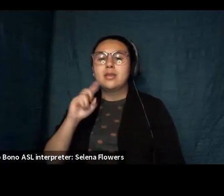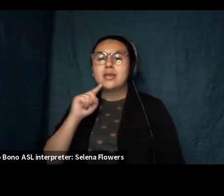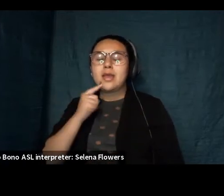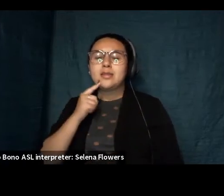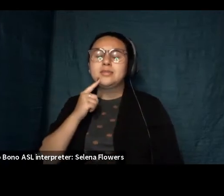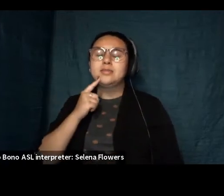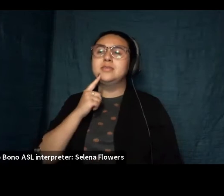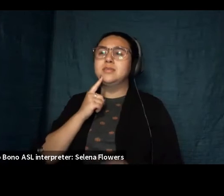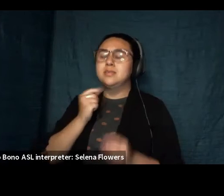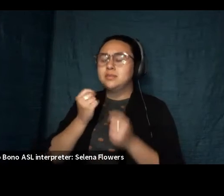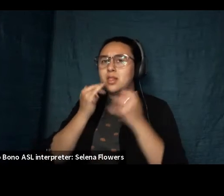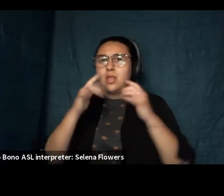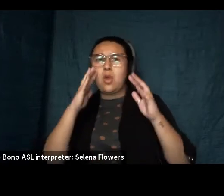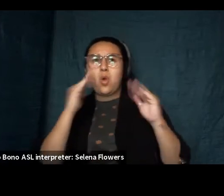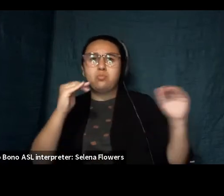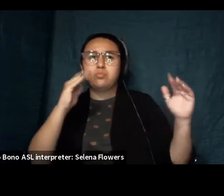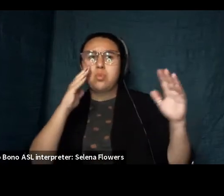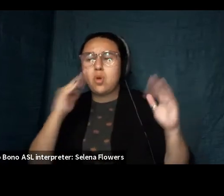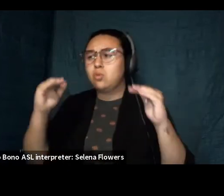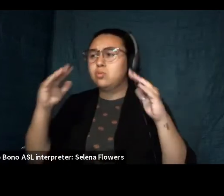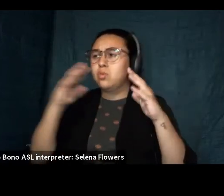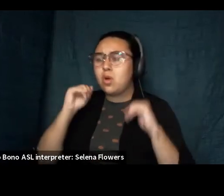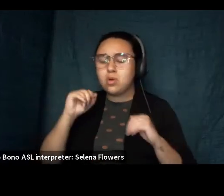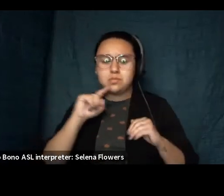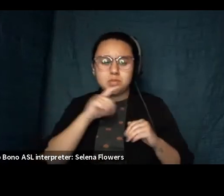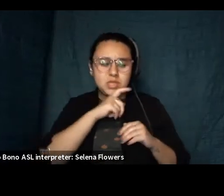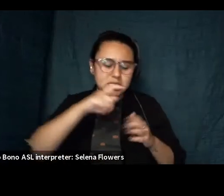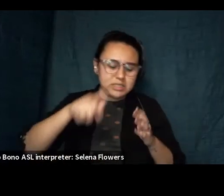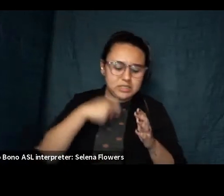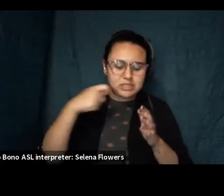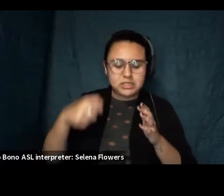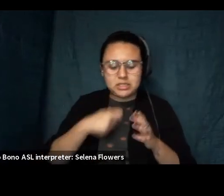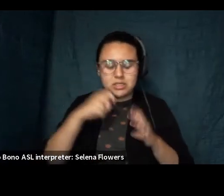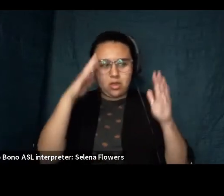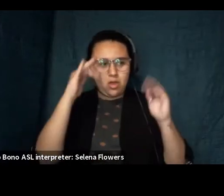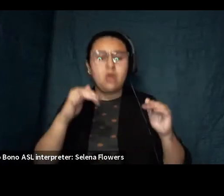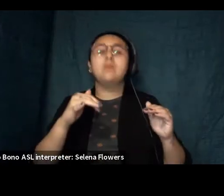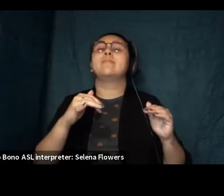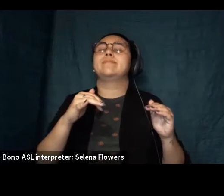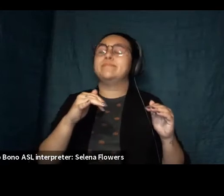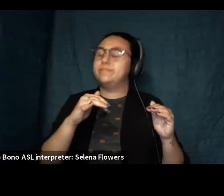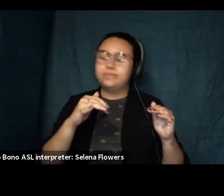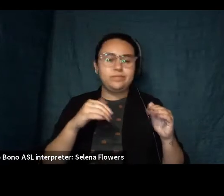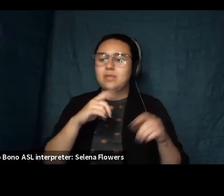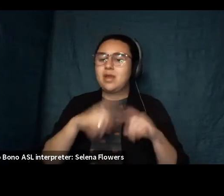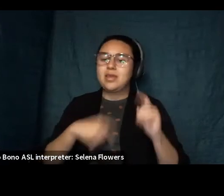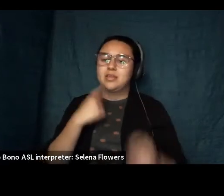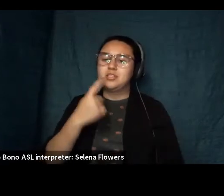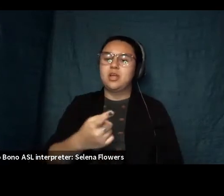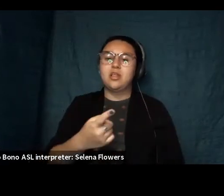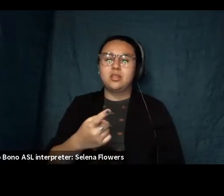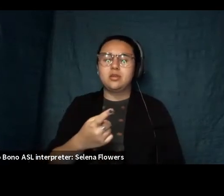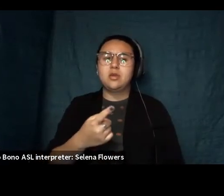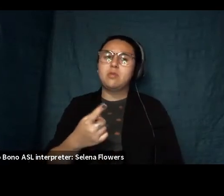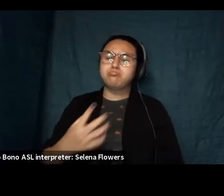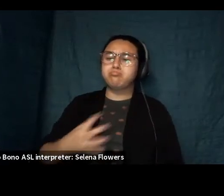speckled milk from pilfered cups of cereal i cannot say this is a singular decadent life